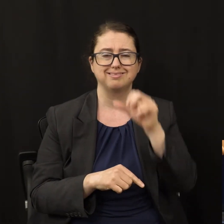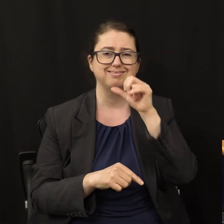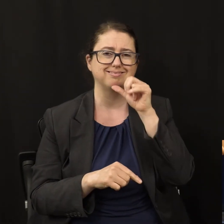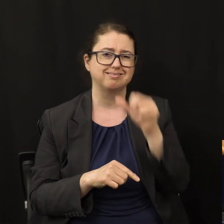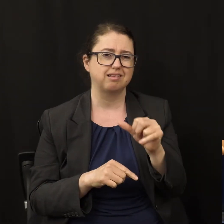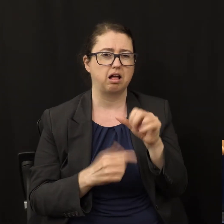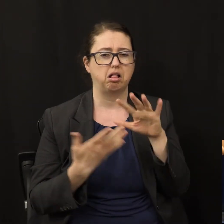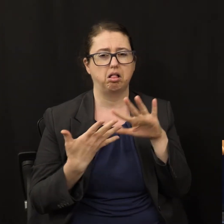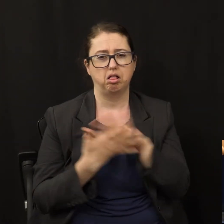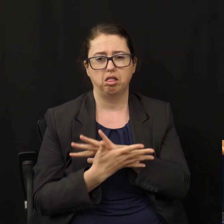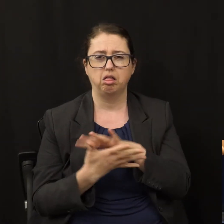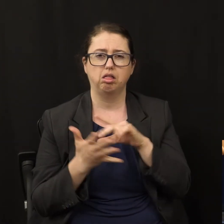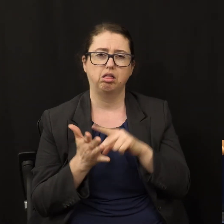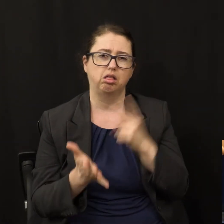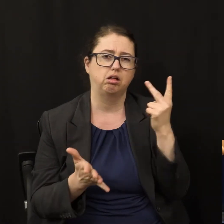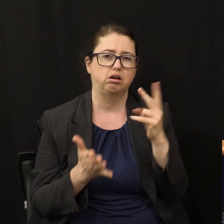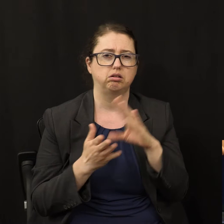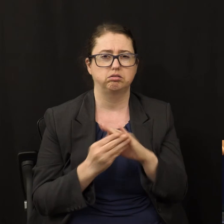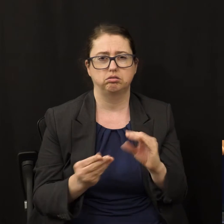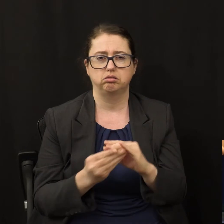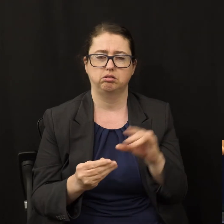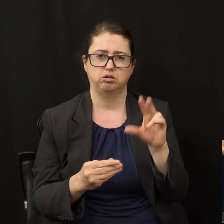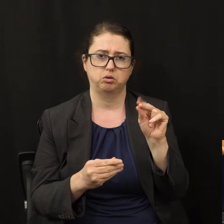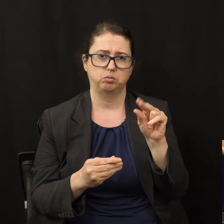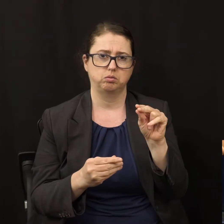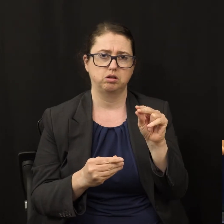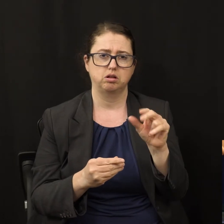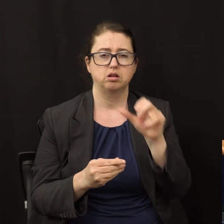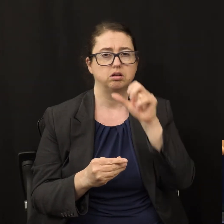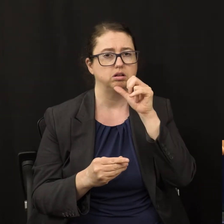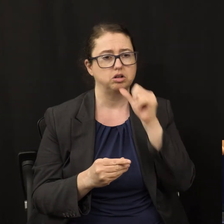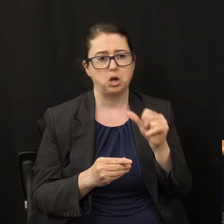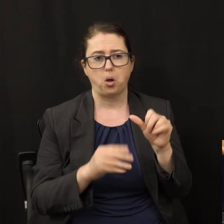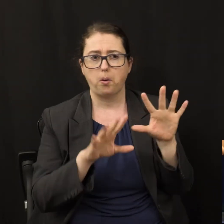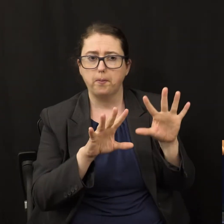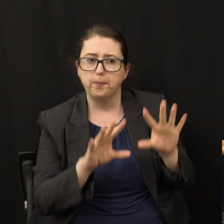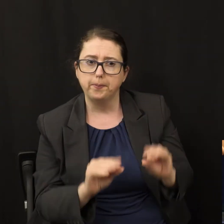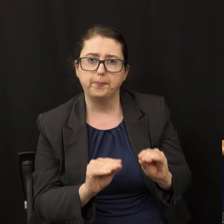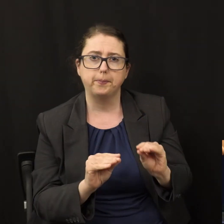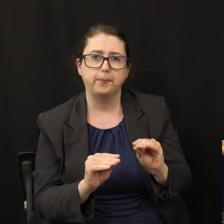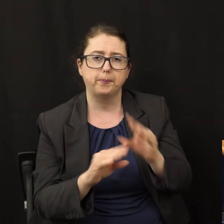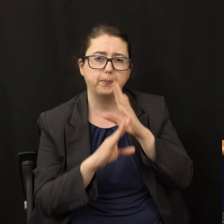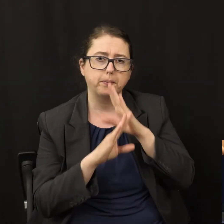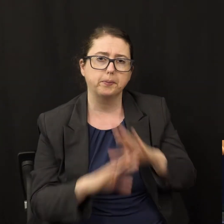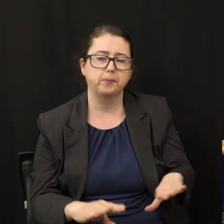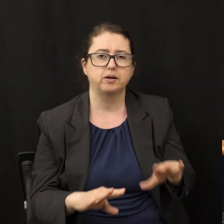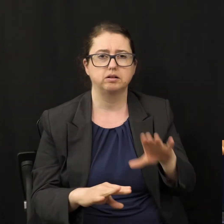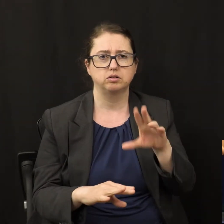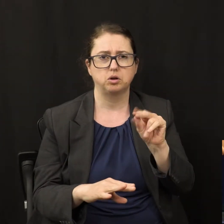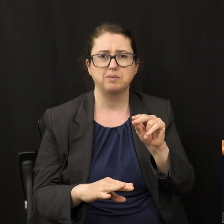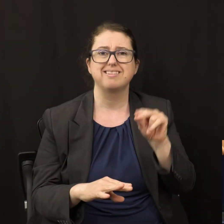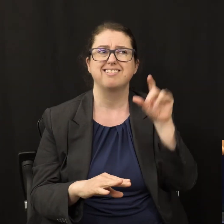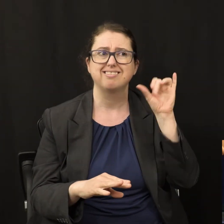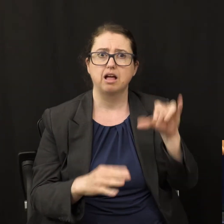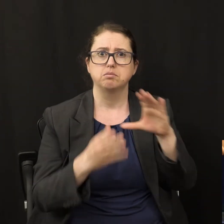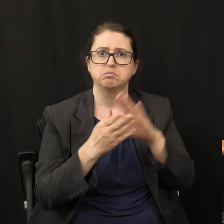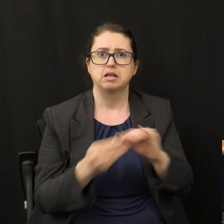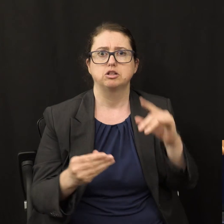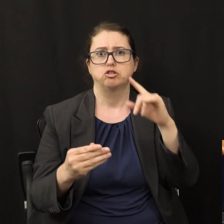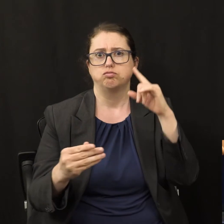doublespeak. There is no muting of the trumpet. It is shouted from the rooftops, so to speak, no